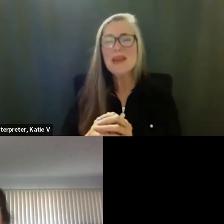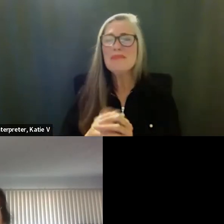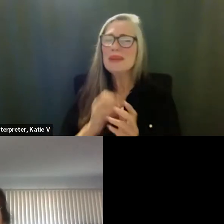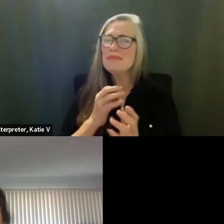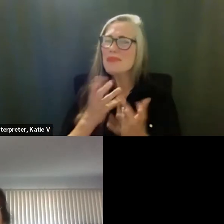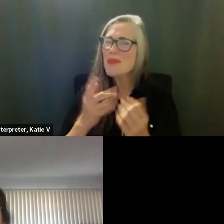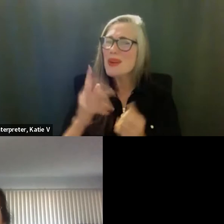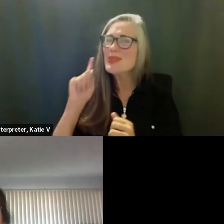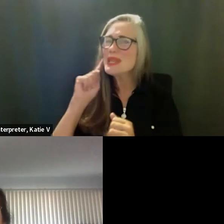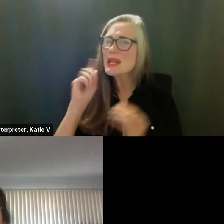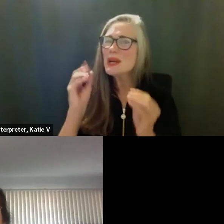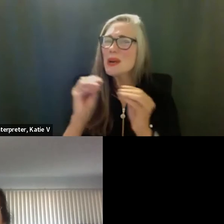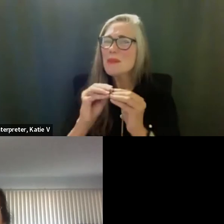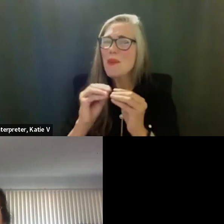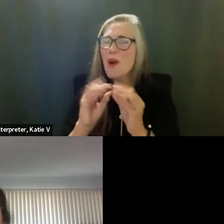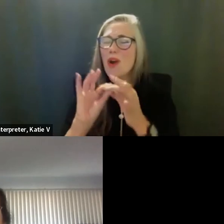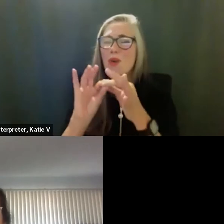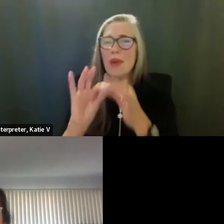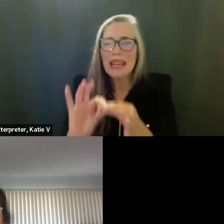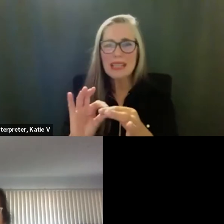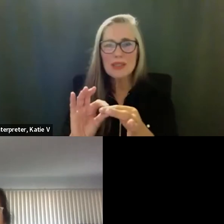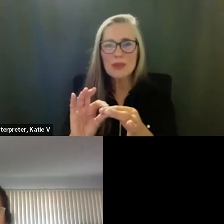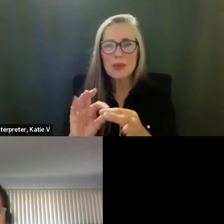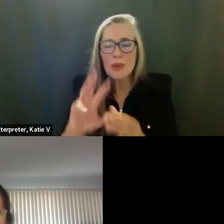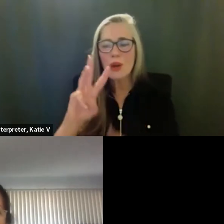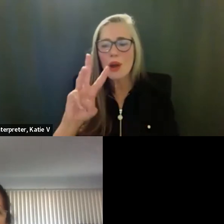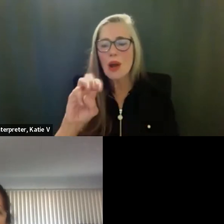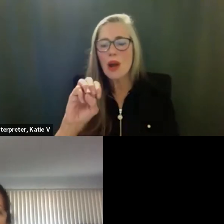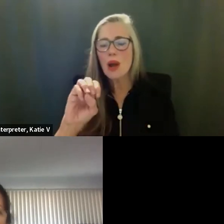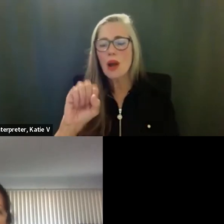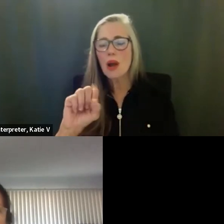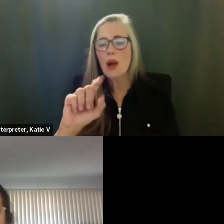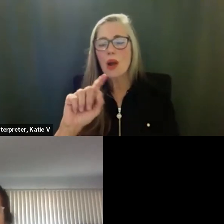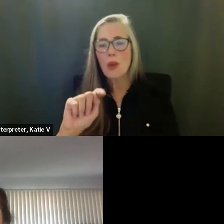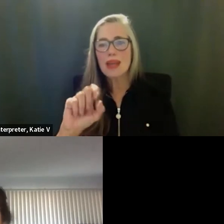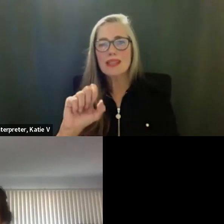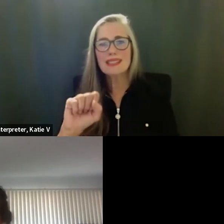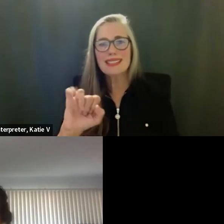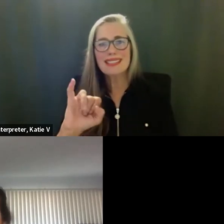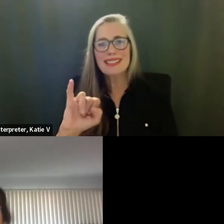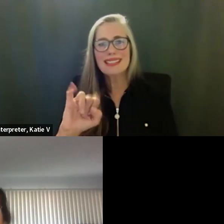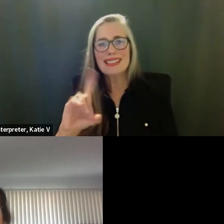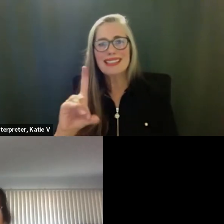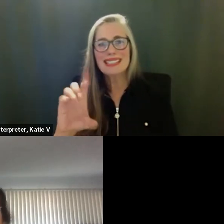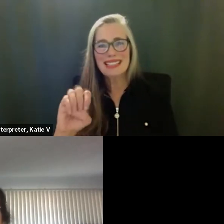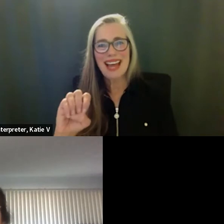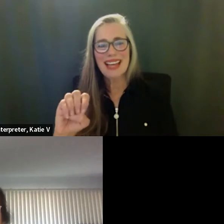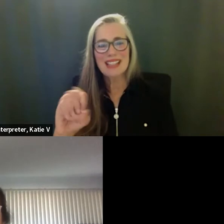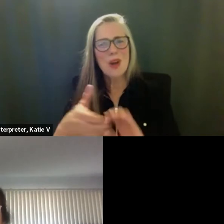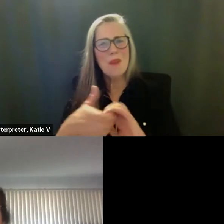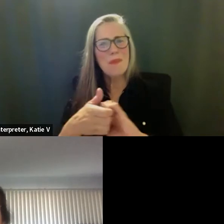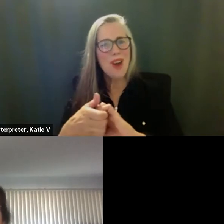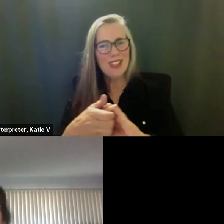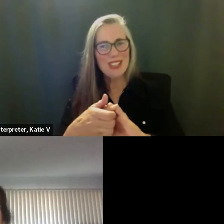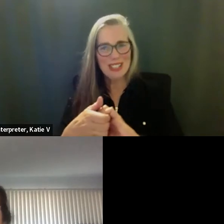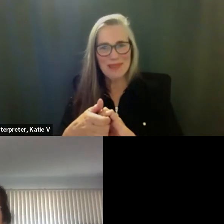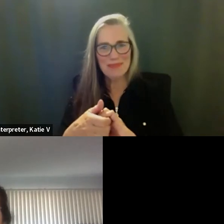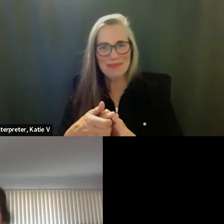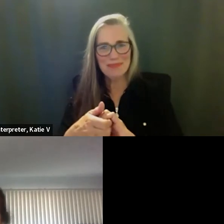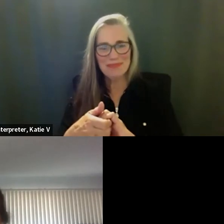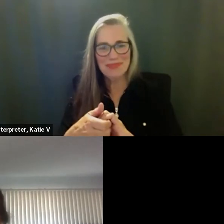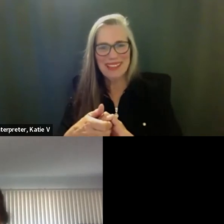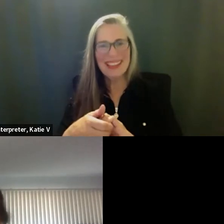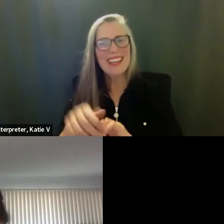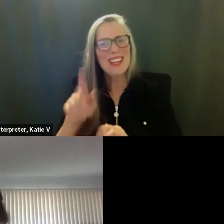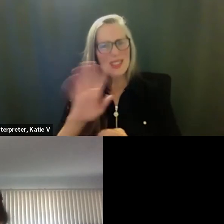more about the, the West side partnership and sort of what the, the, the dreams are. Cause I remember I, thanks to your memo that this was 2020, which